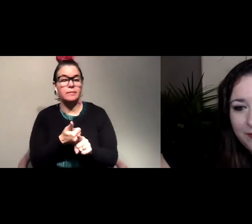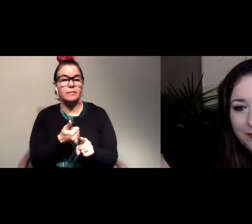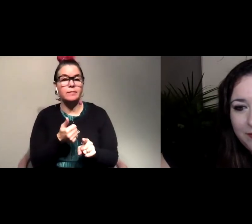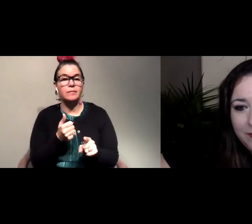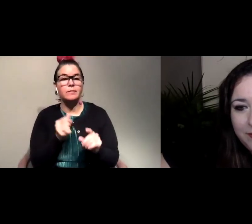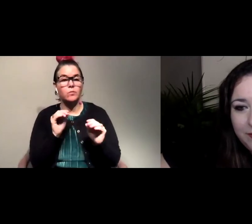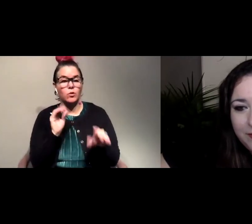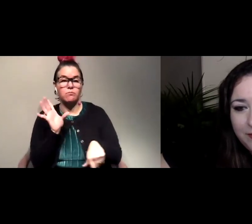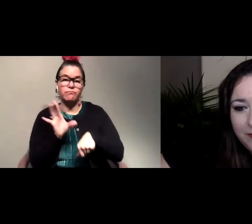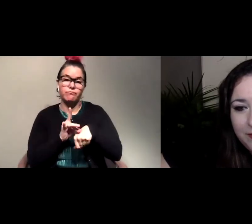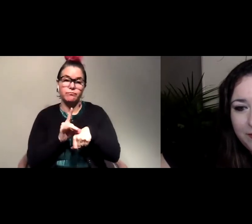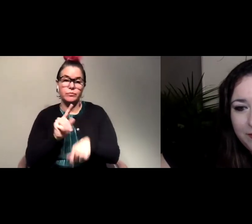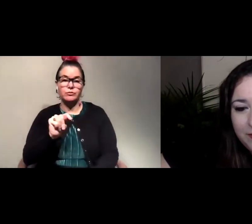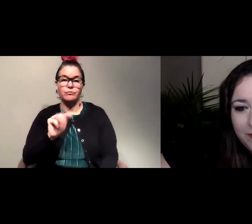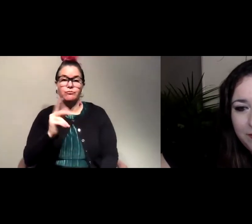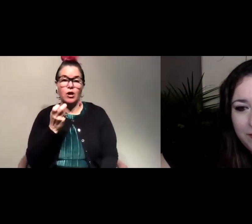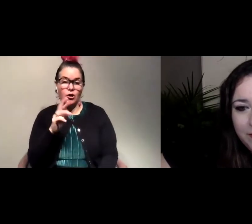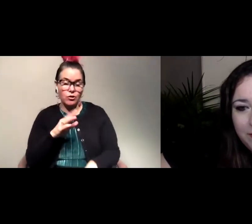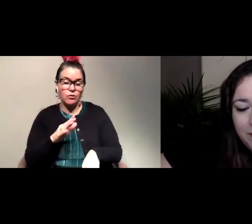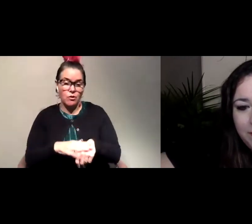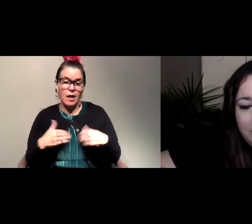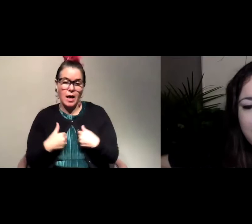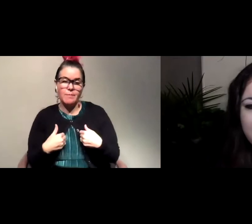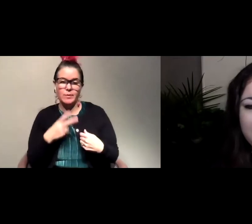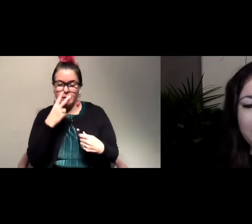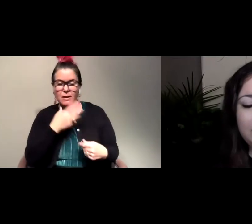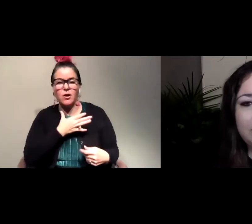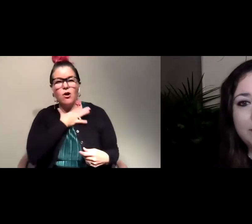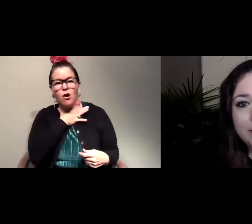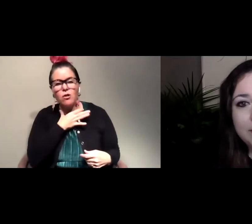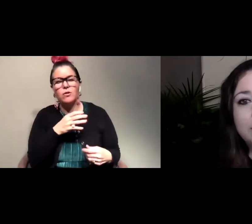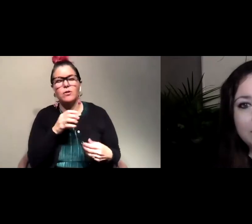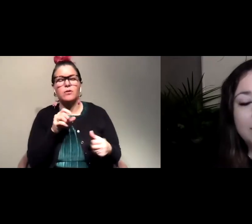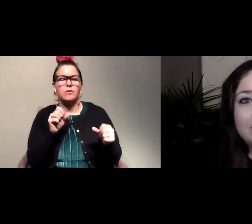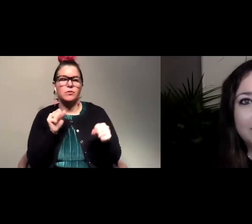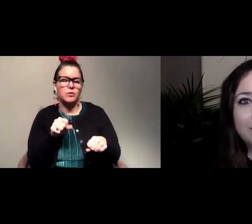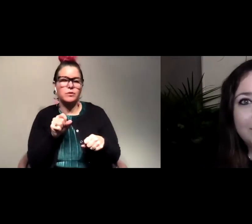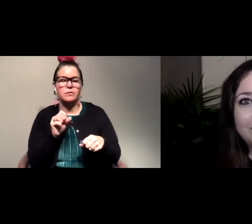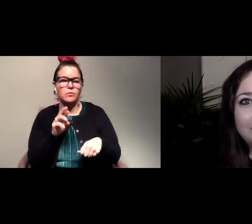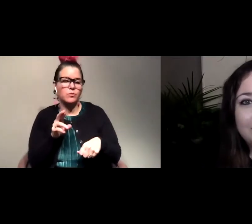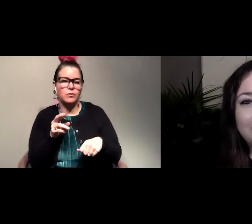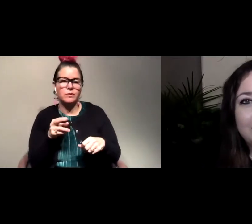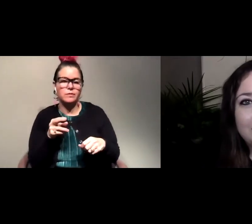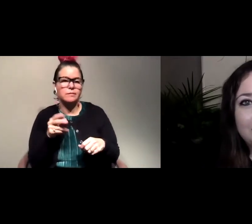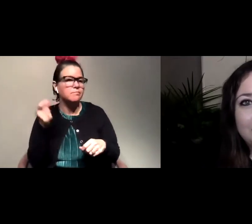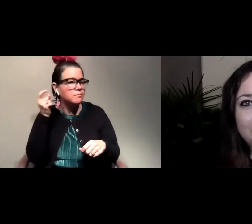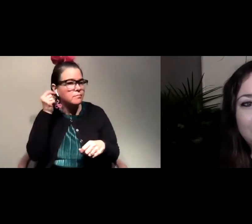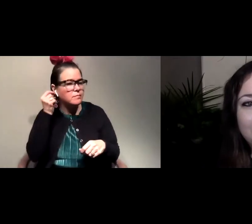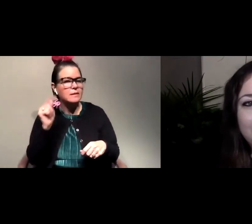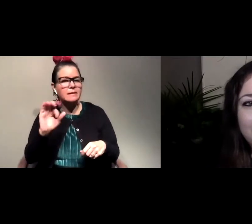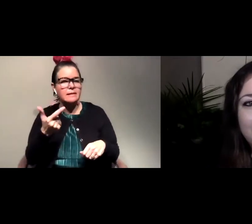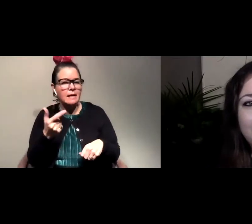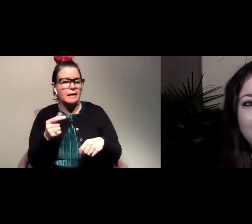trackers on their animals and so sometimes you'll see it's like a collar around the animals or you can have a little tag on them